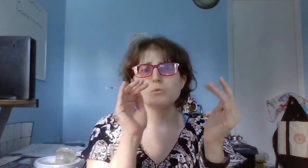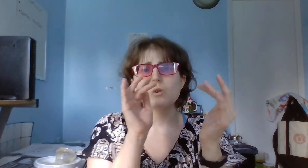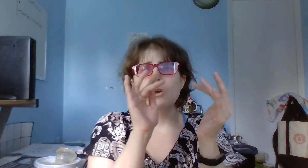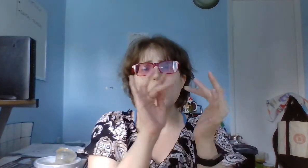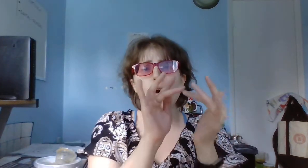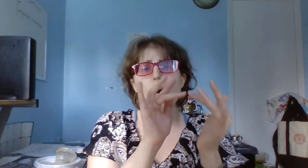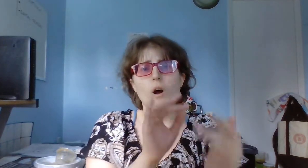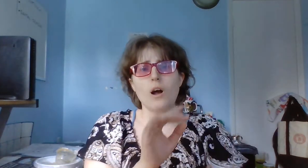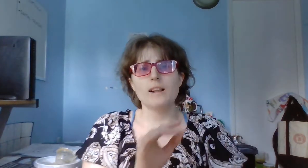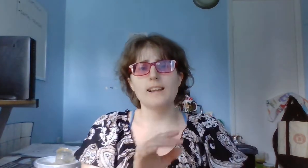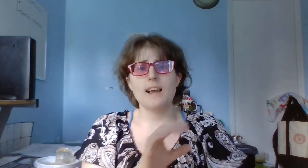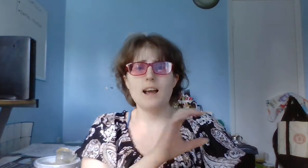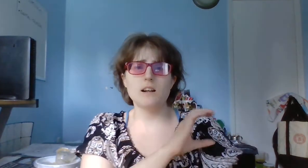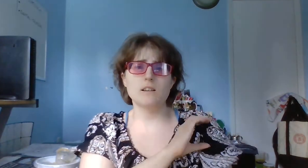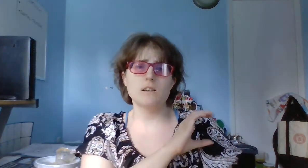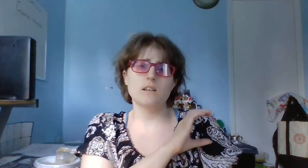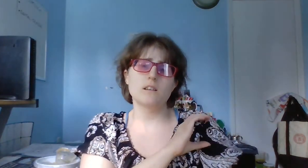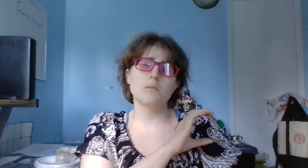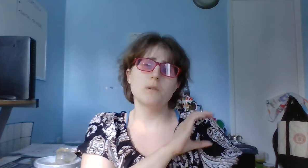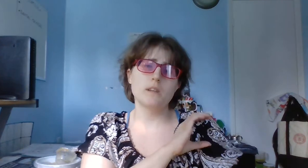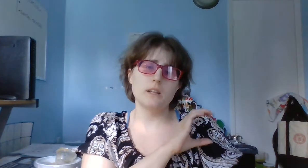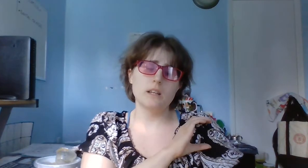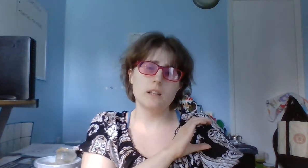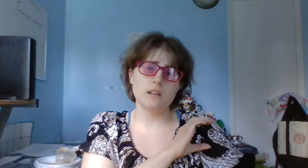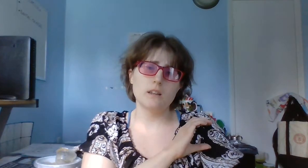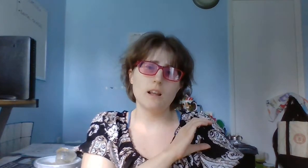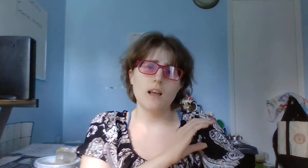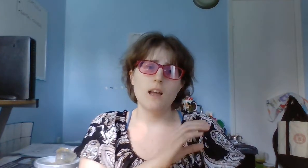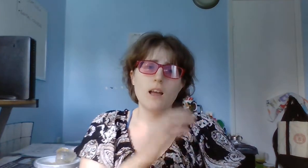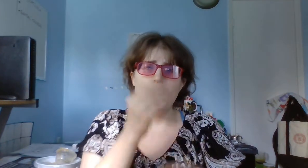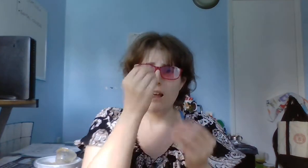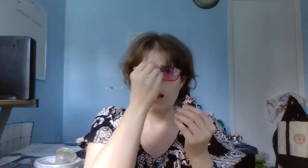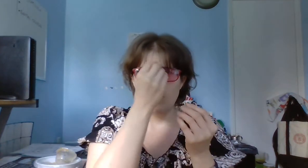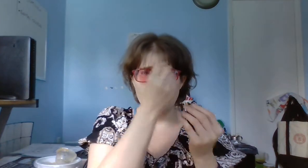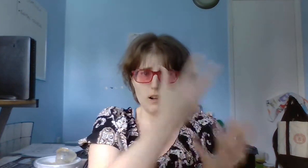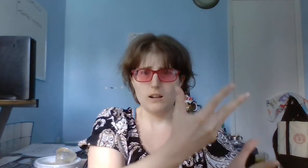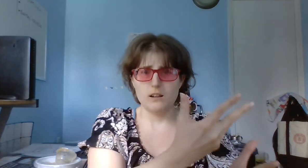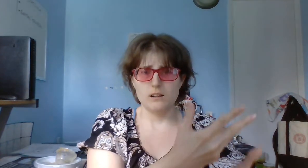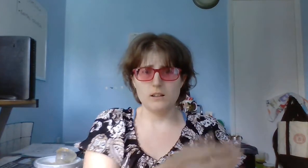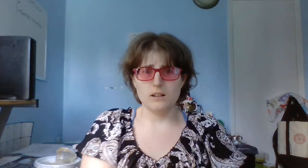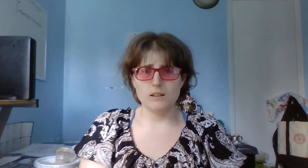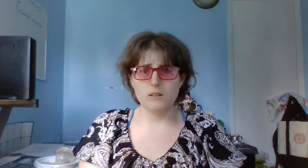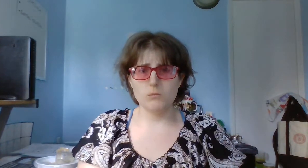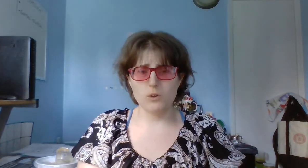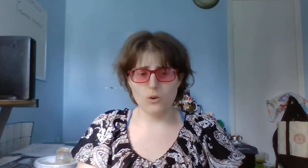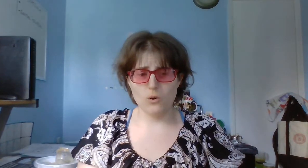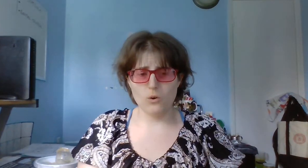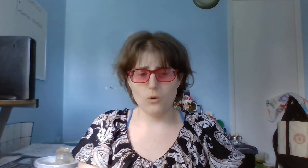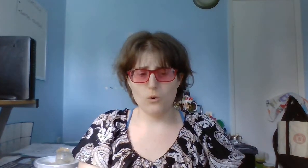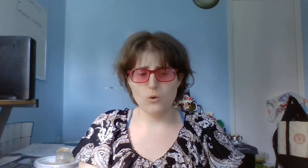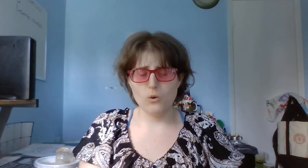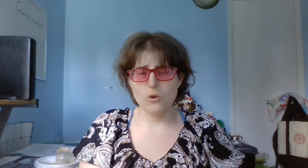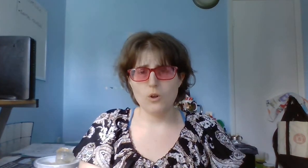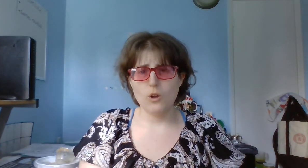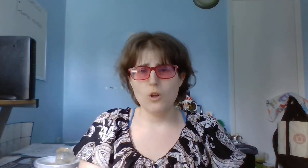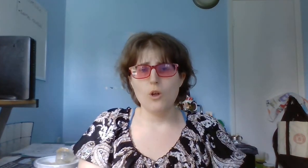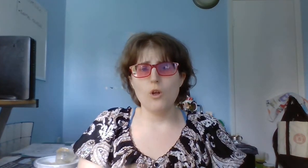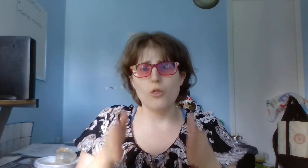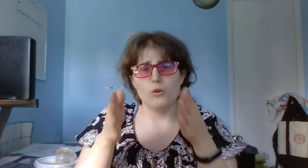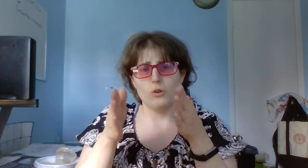contact the police. Let them know there's